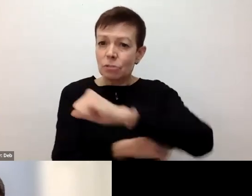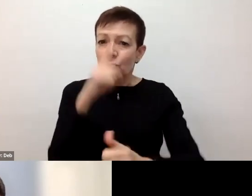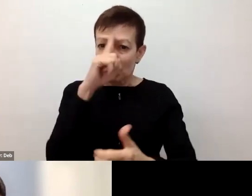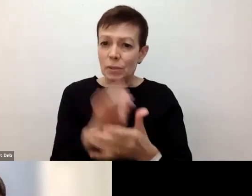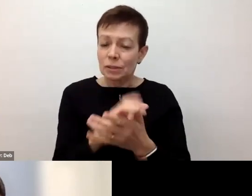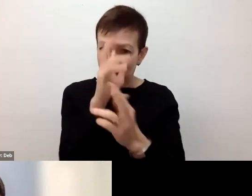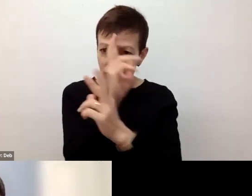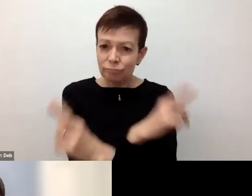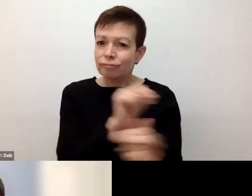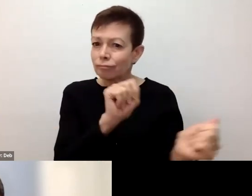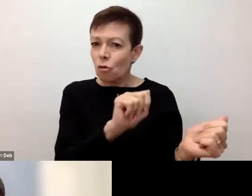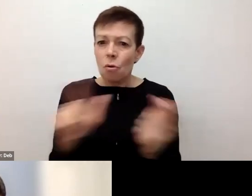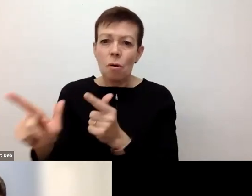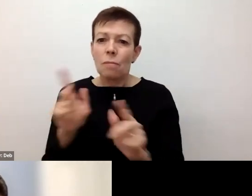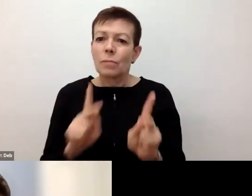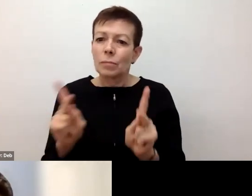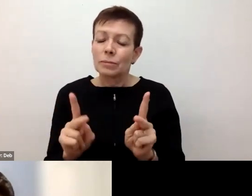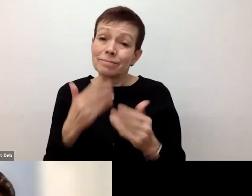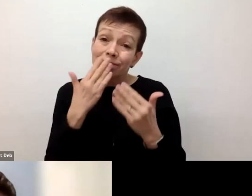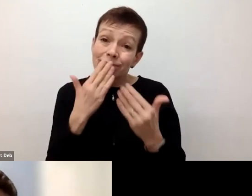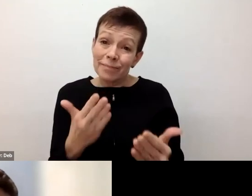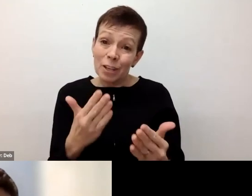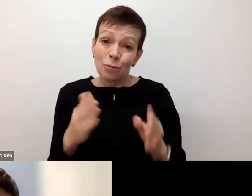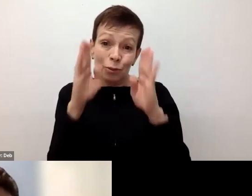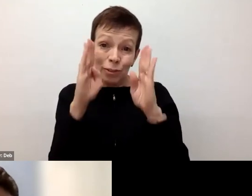Thank you for your attention and for listening. We go forward.